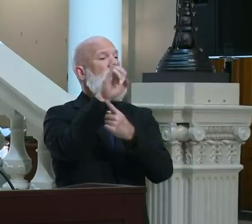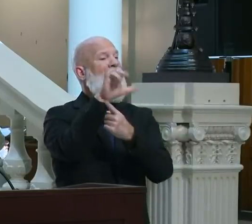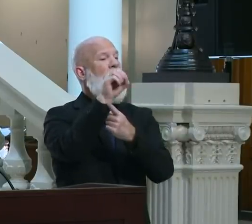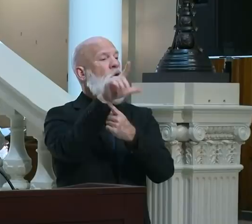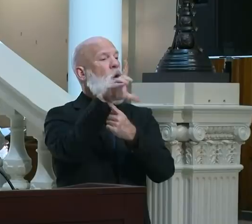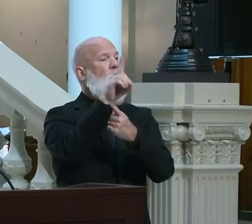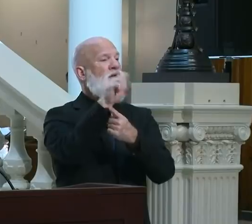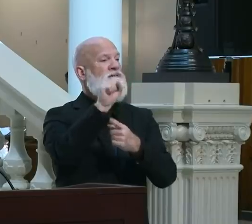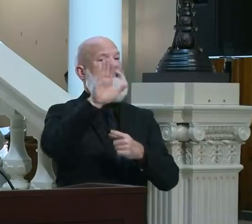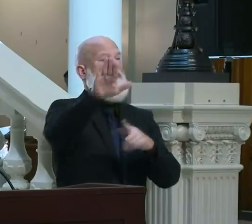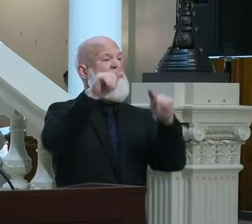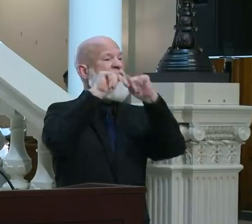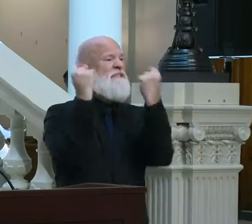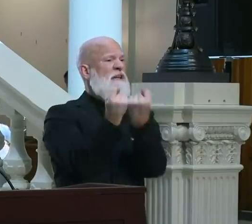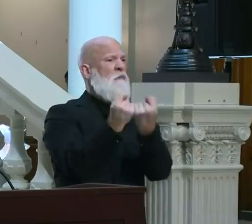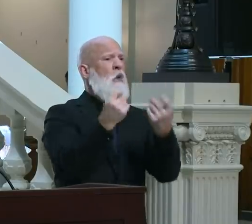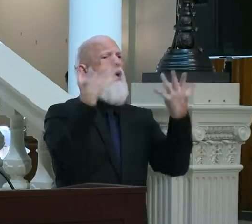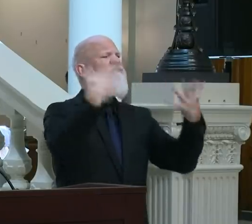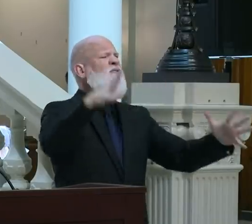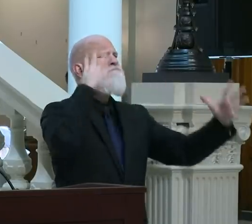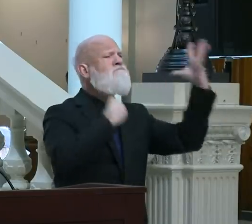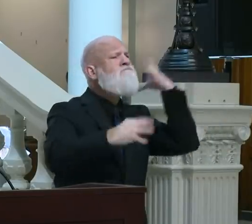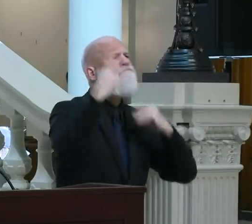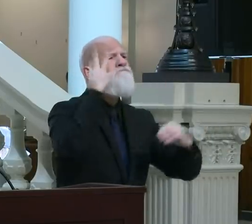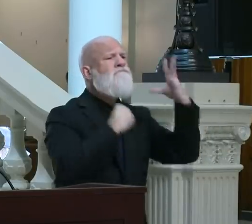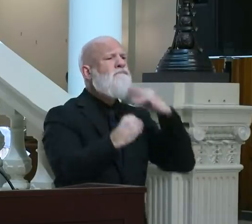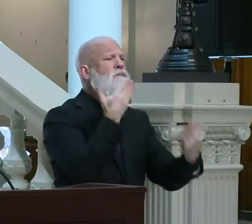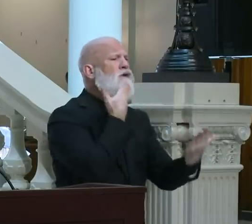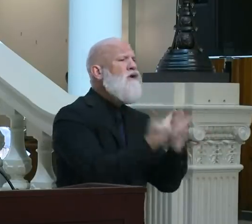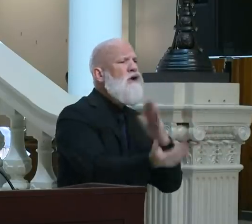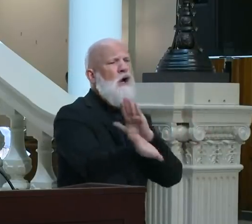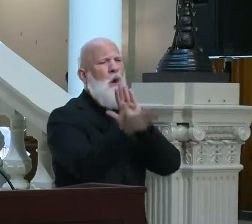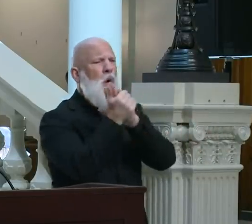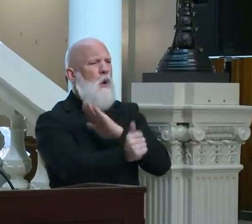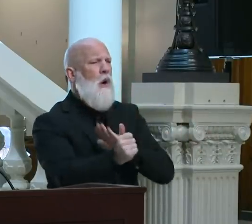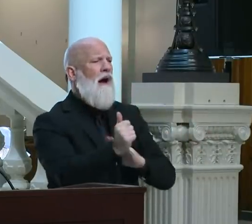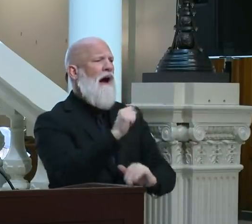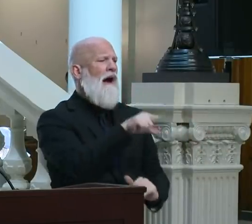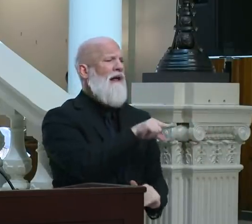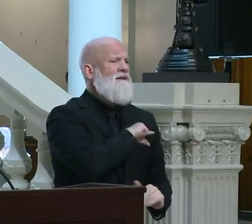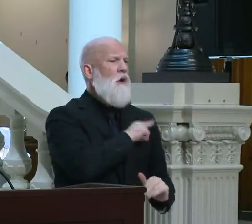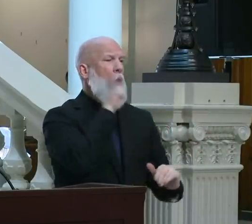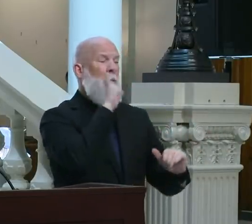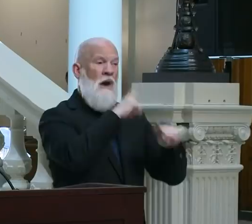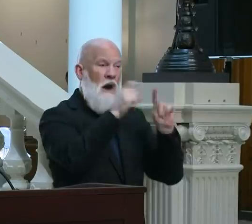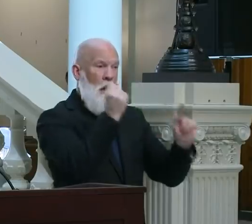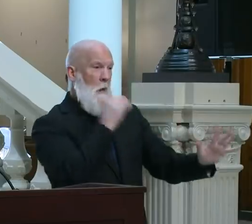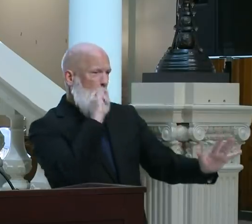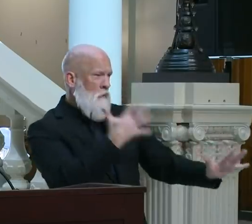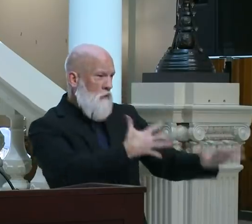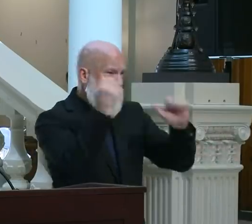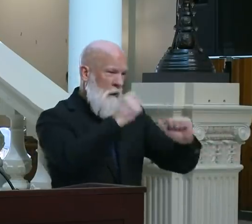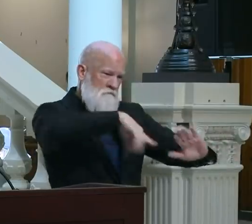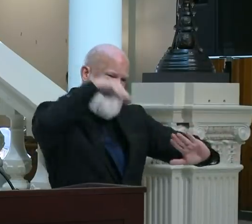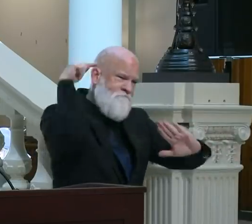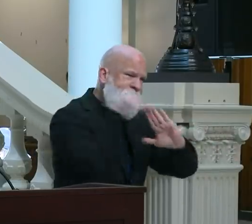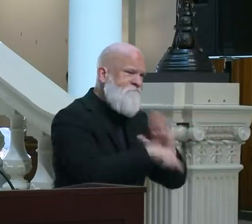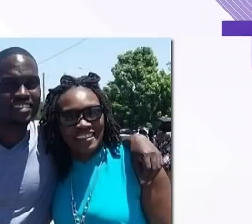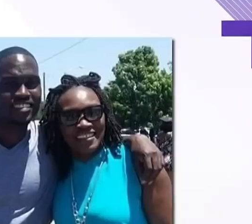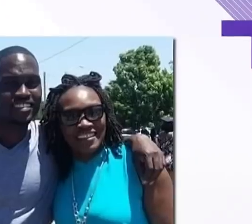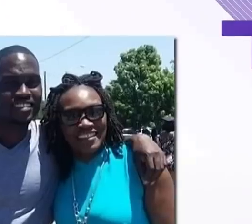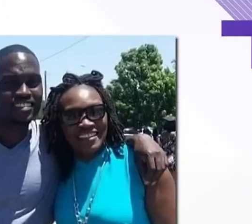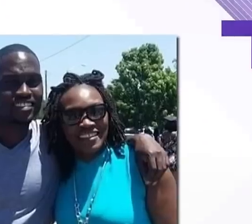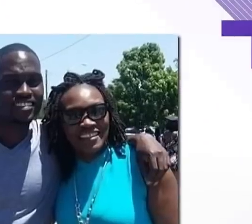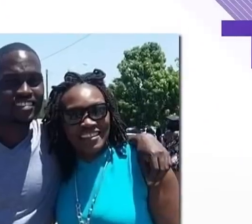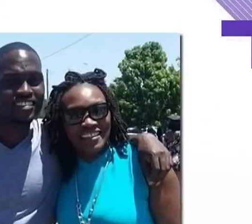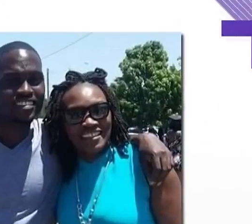will work very quickly, but they will also be very thorough and they will go wherever the truth takes them.